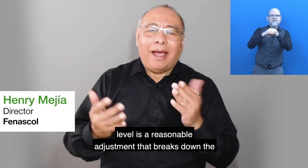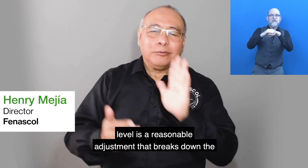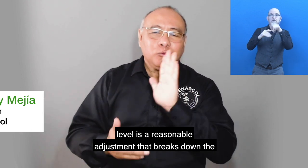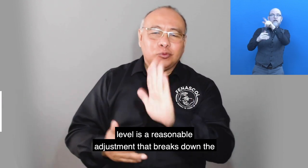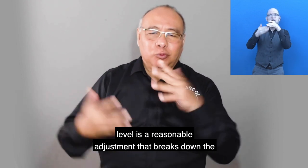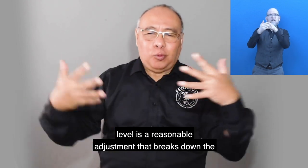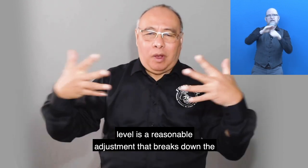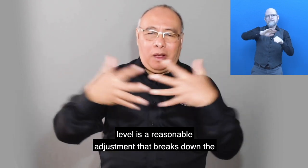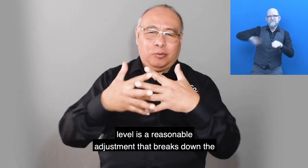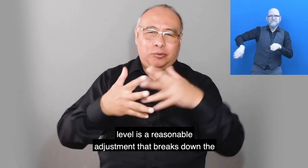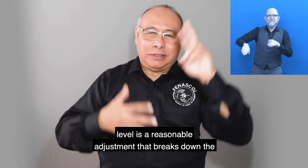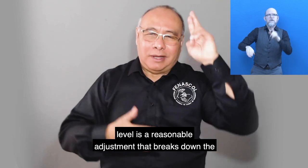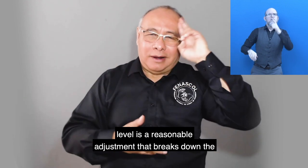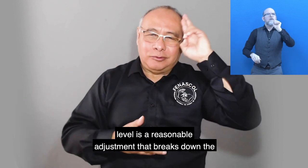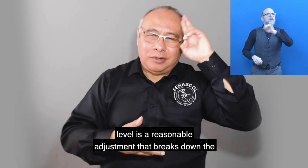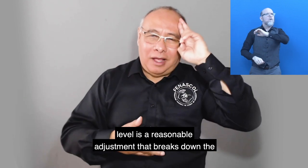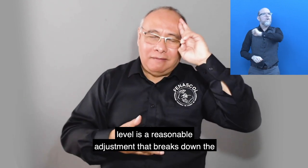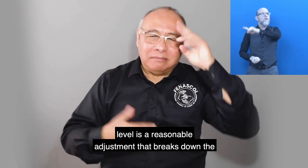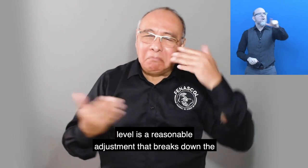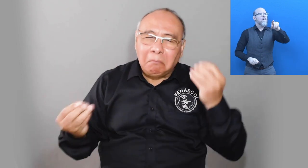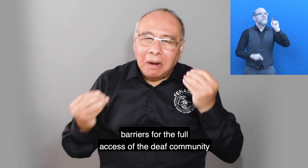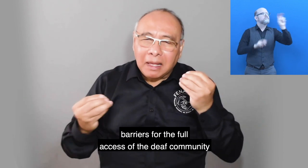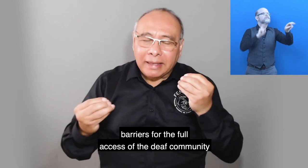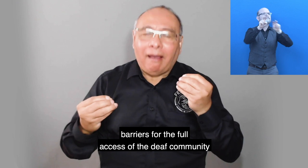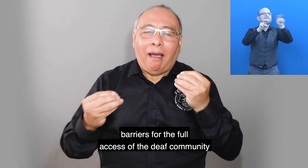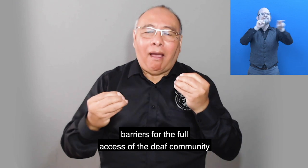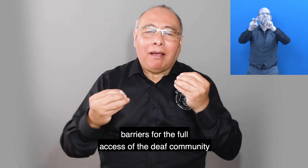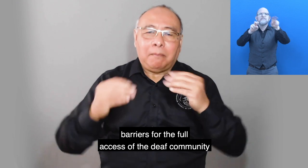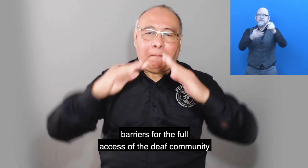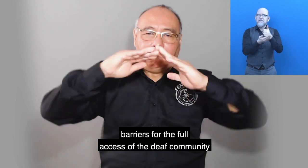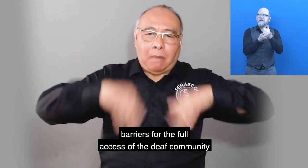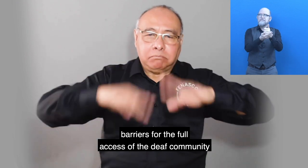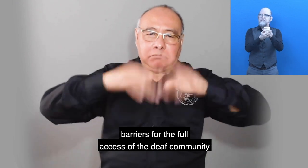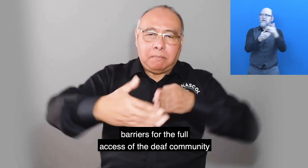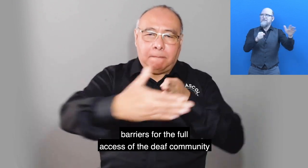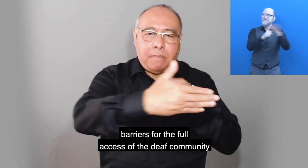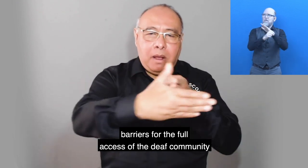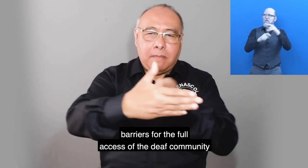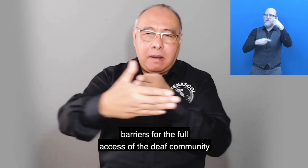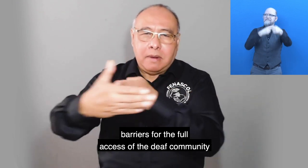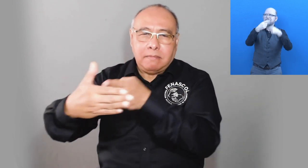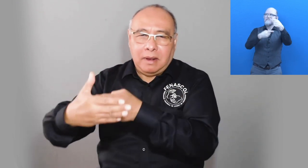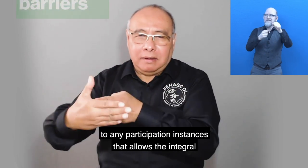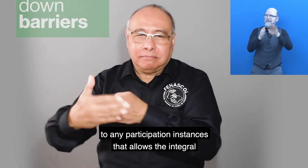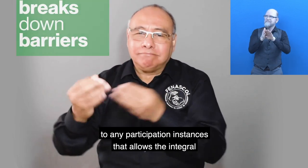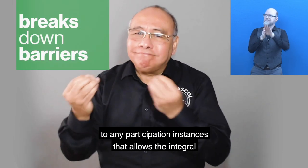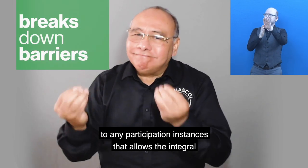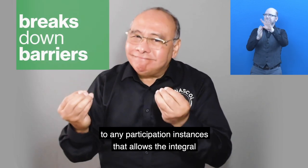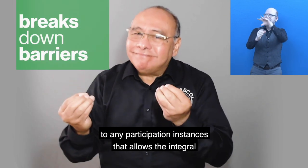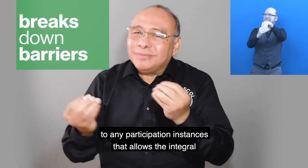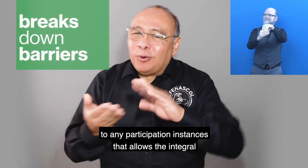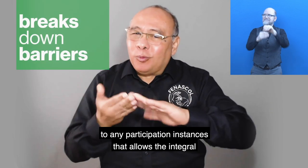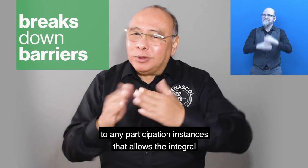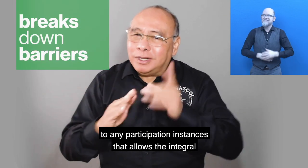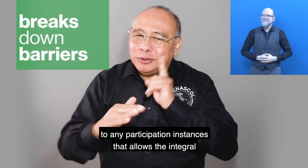Relevo is a razonable adjustment that breaks down the barriers for the full access of the deaf community to any